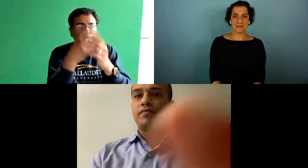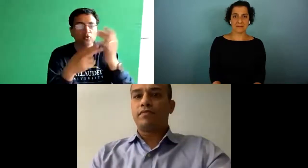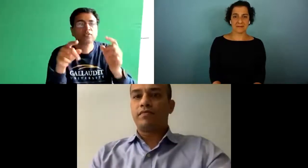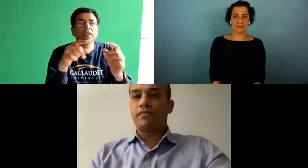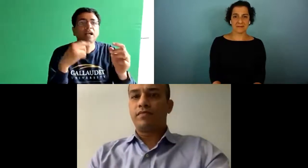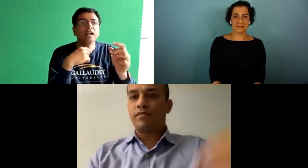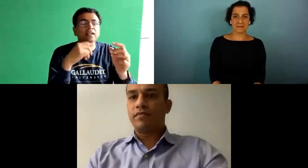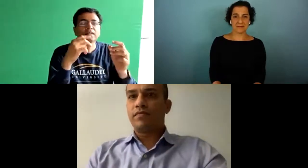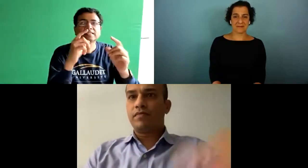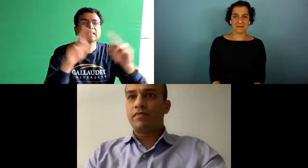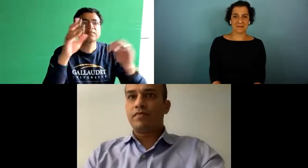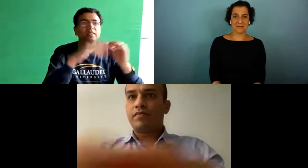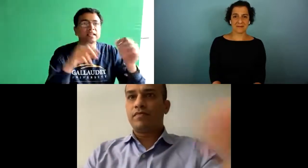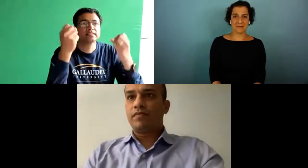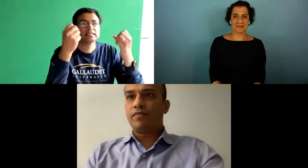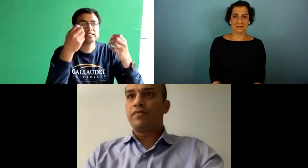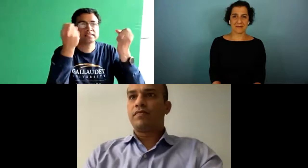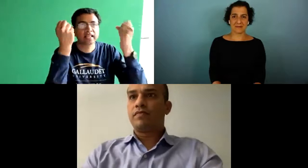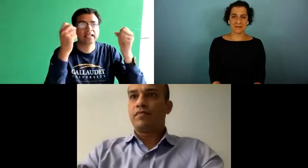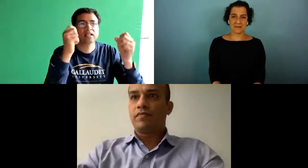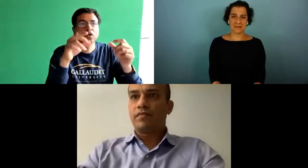something that would offer signing in 3d space